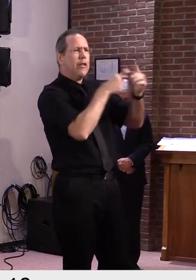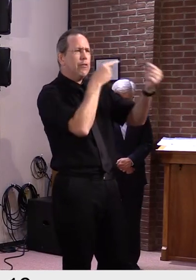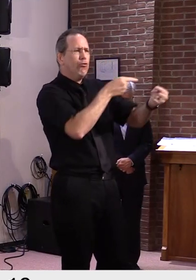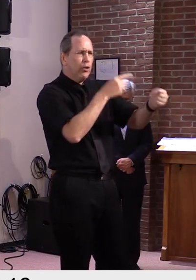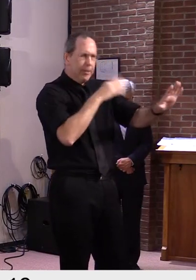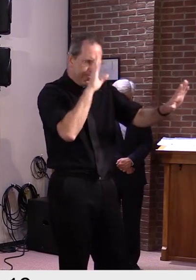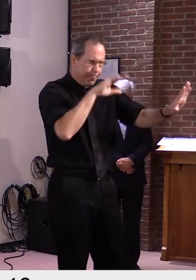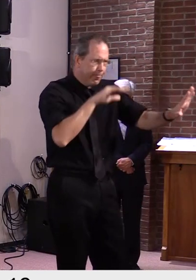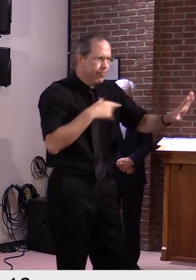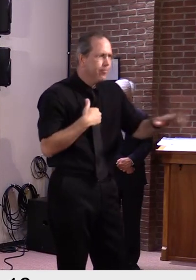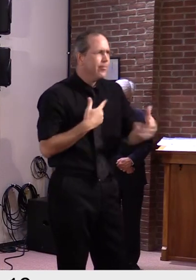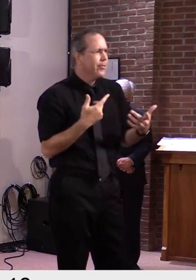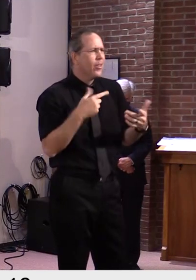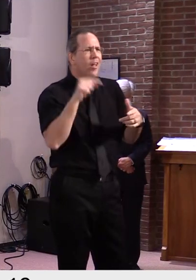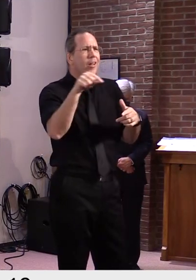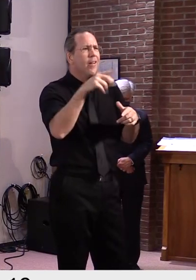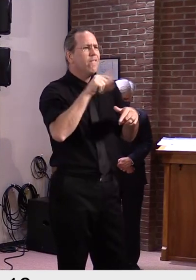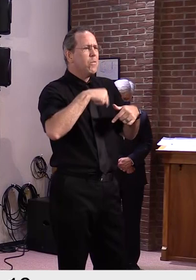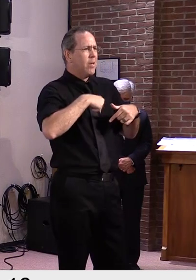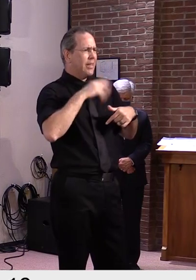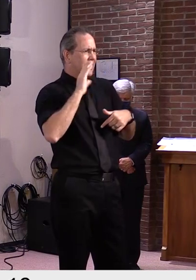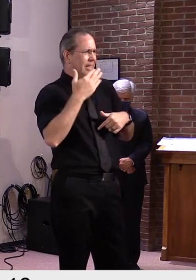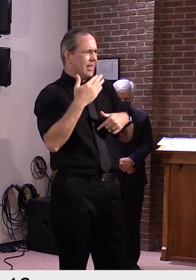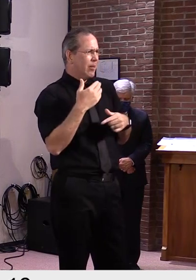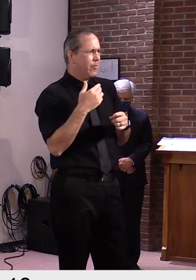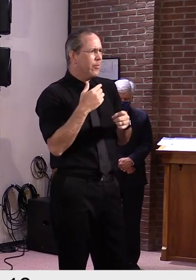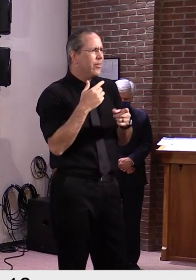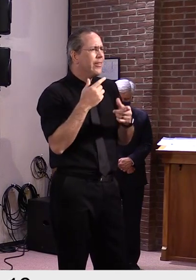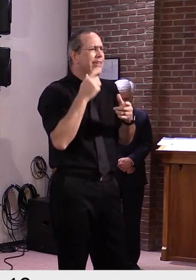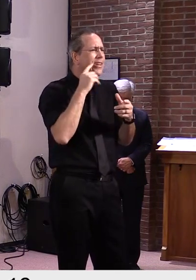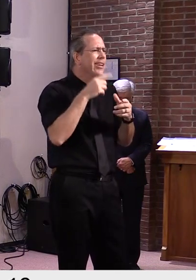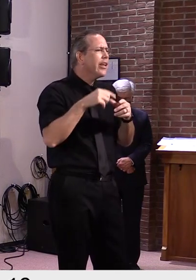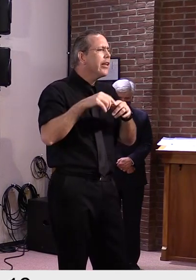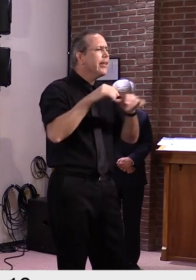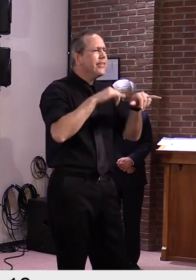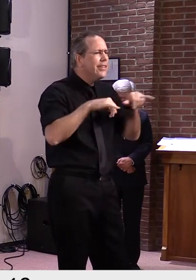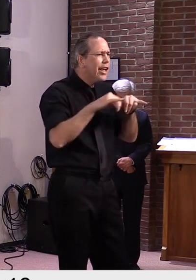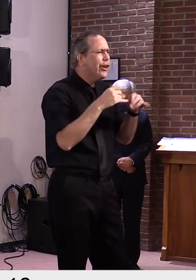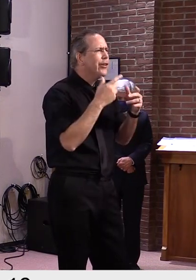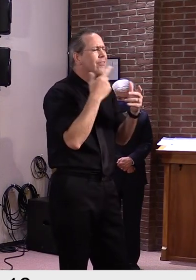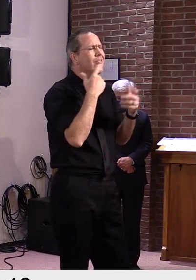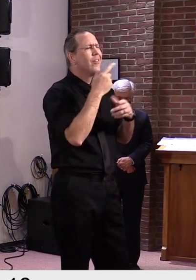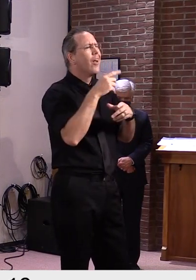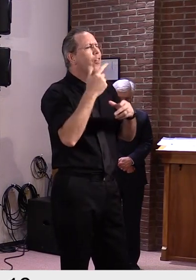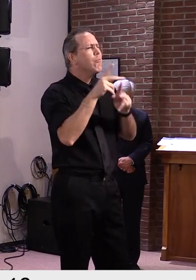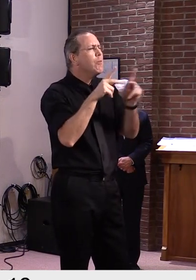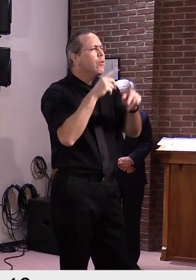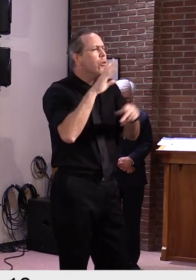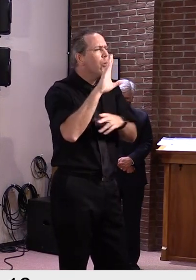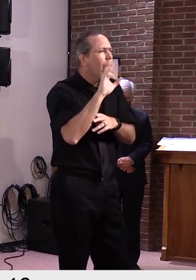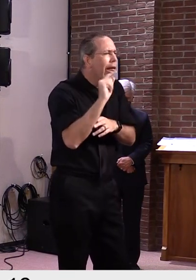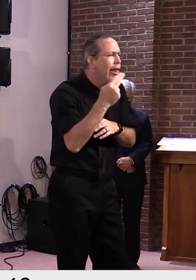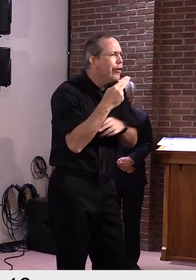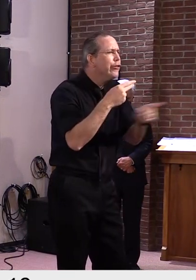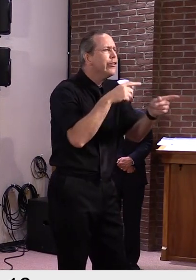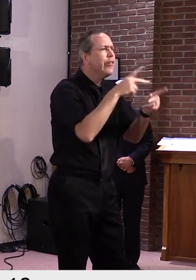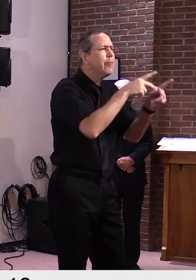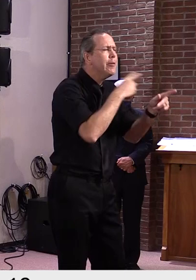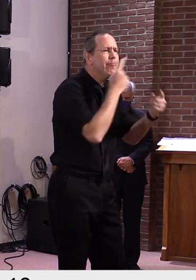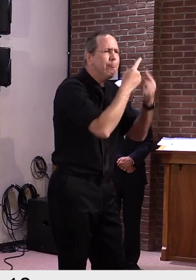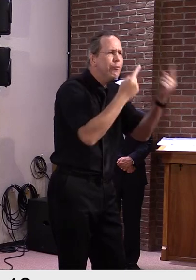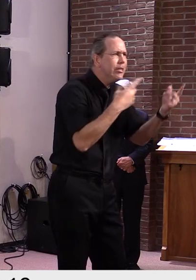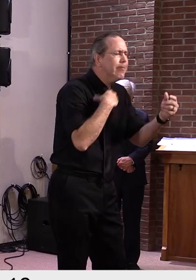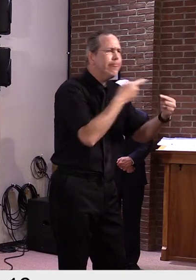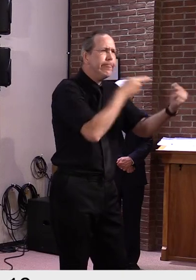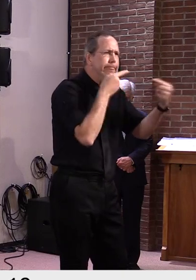So but again, it doesn't appear that there's any movement at this point in time where we thought there would be.